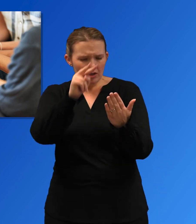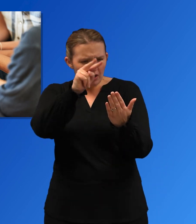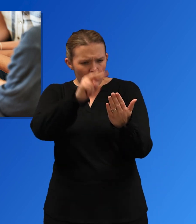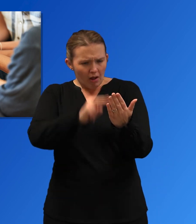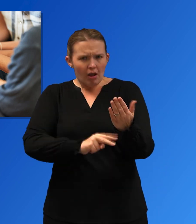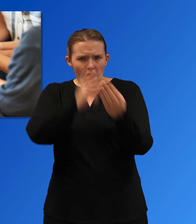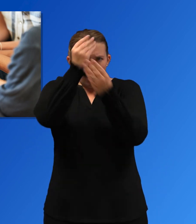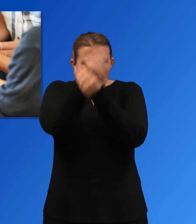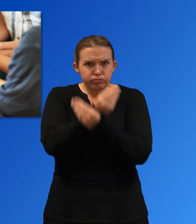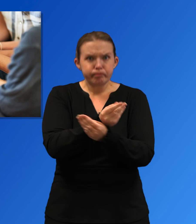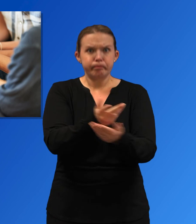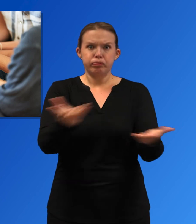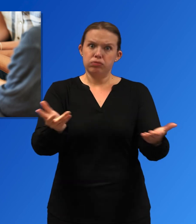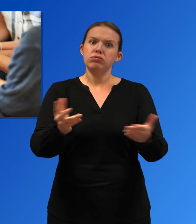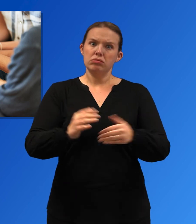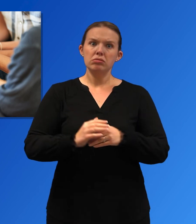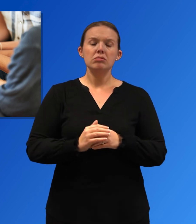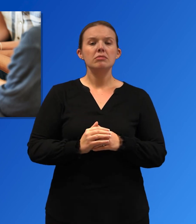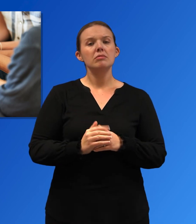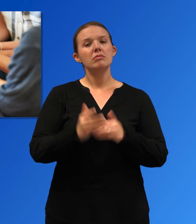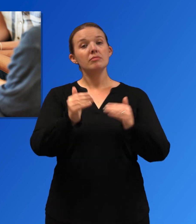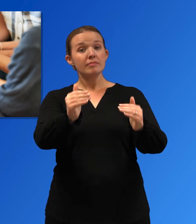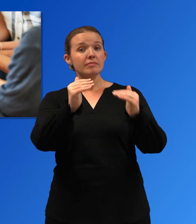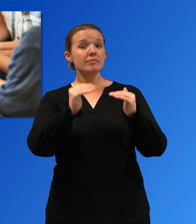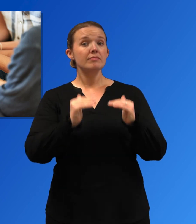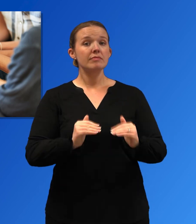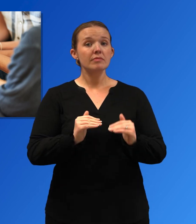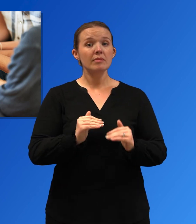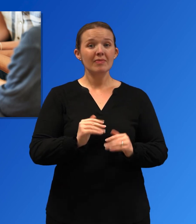Read and share resources about overdose prevention.